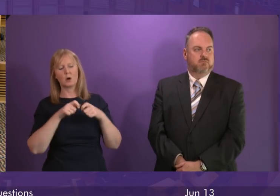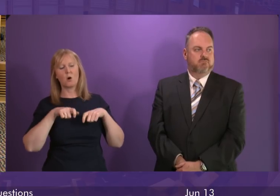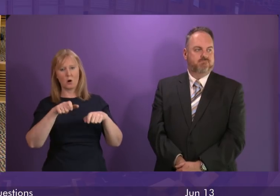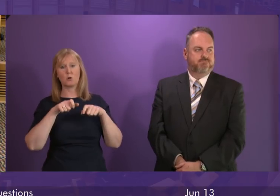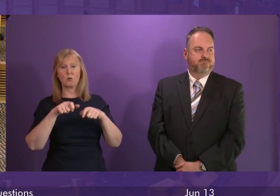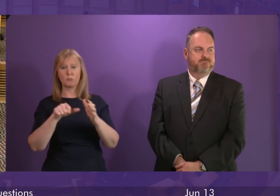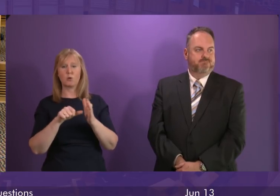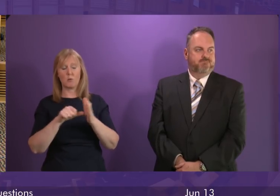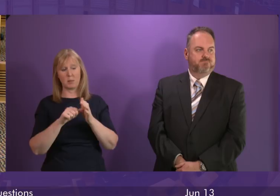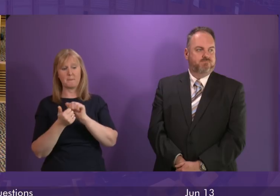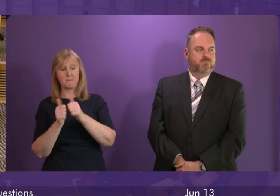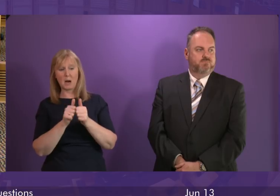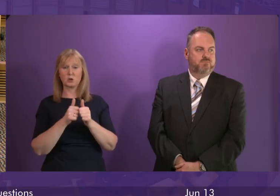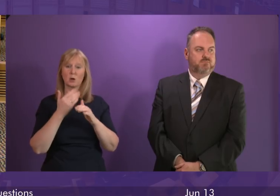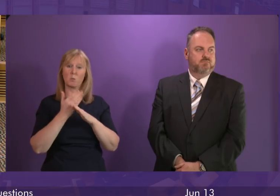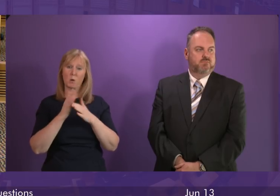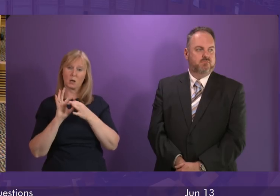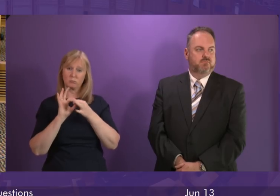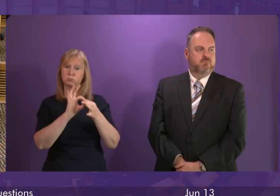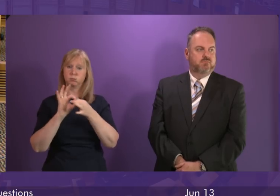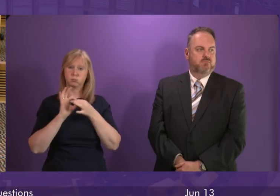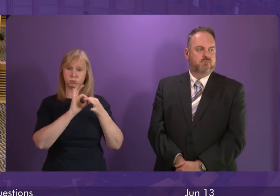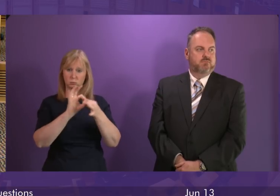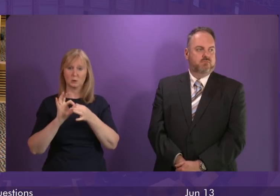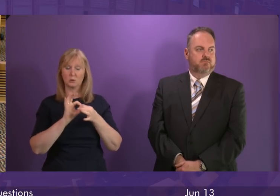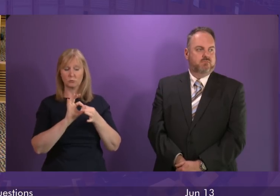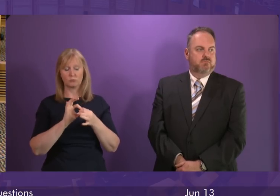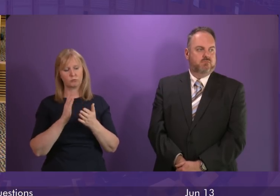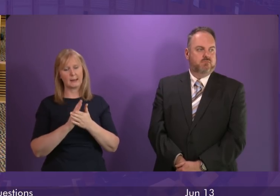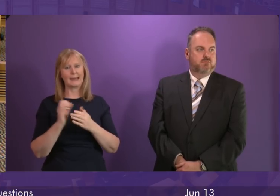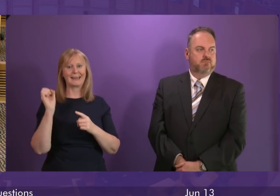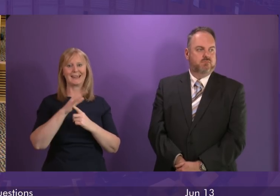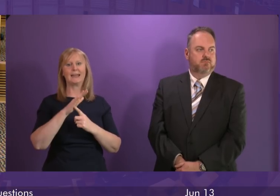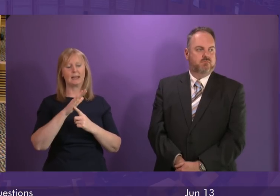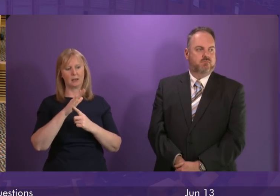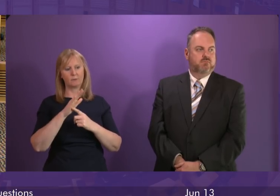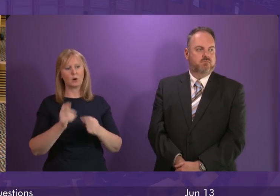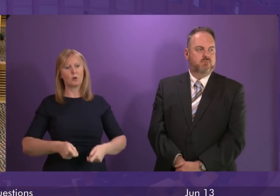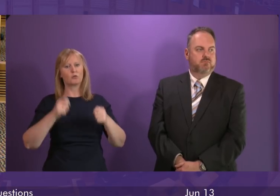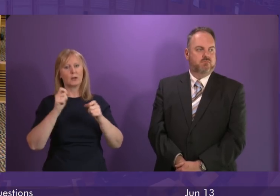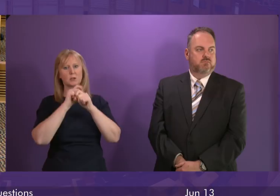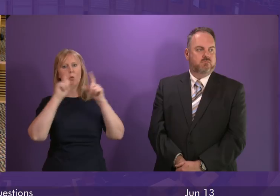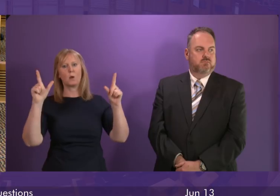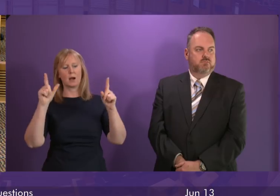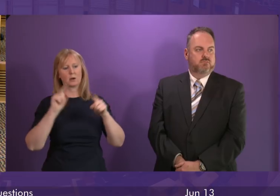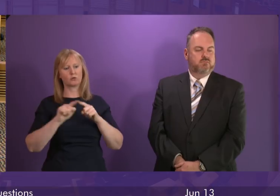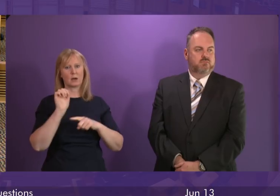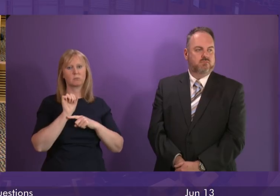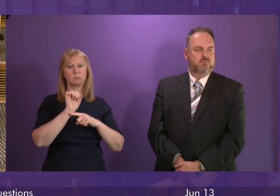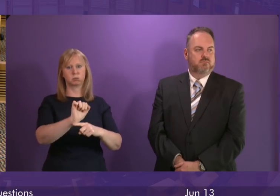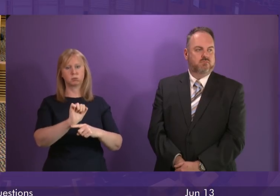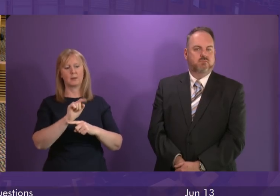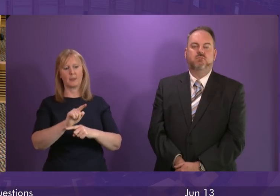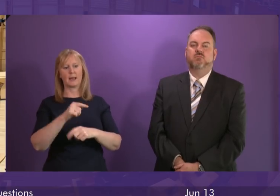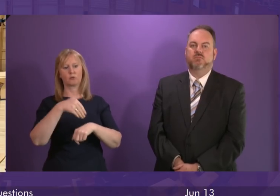problem and partnership working of the type that I spoke about in my initial answer will be key to raising awareness and preventing crimes